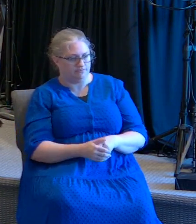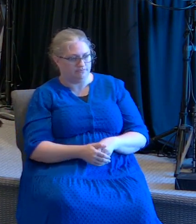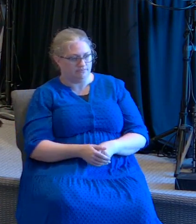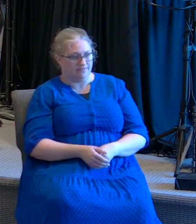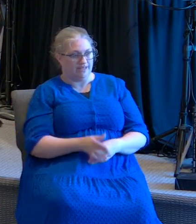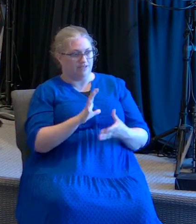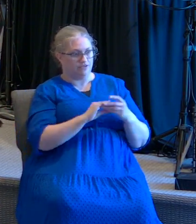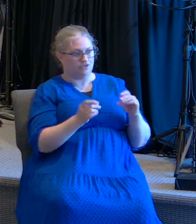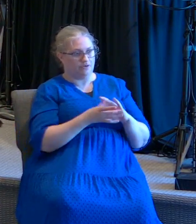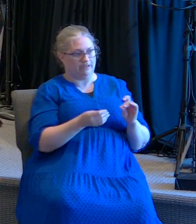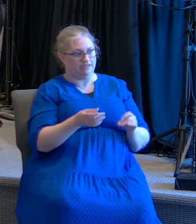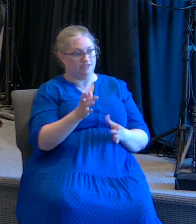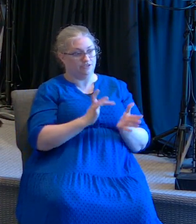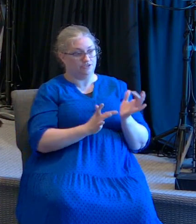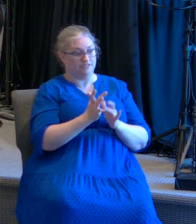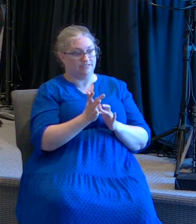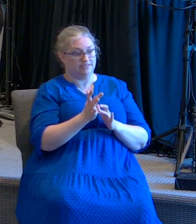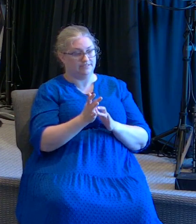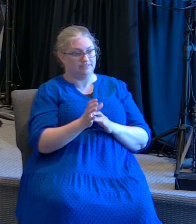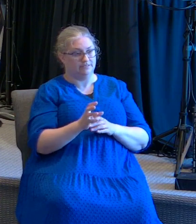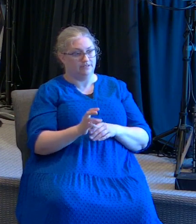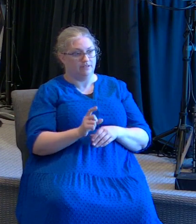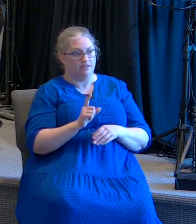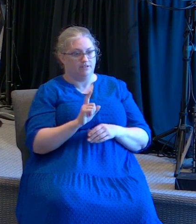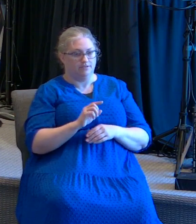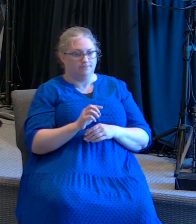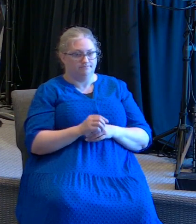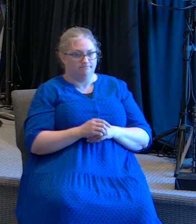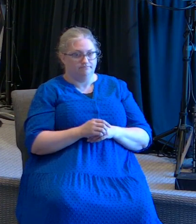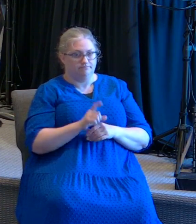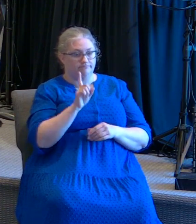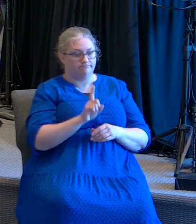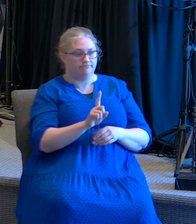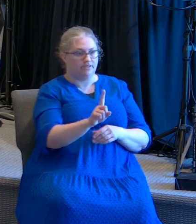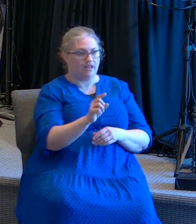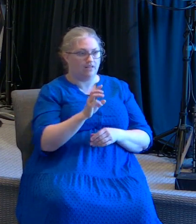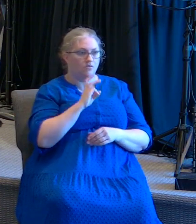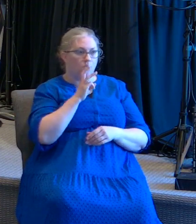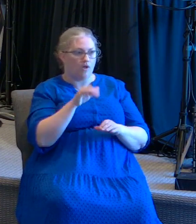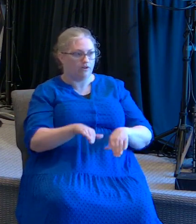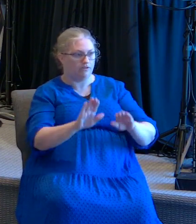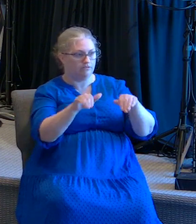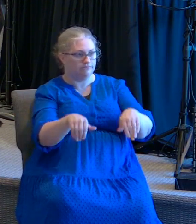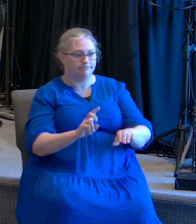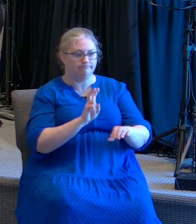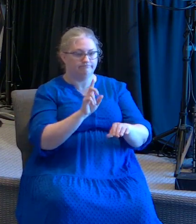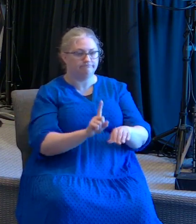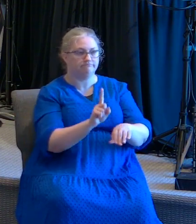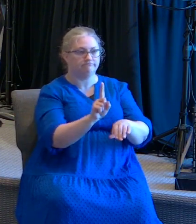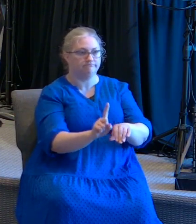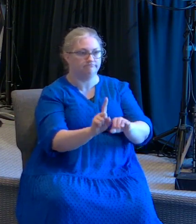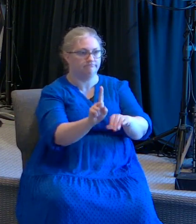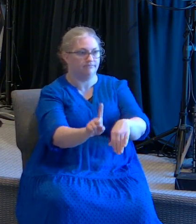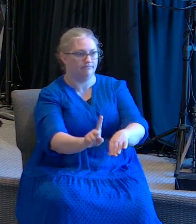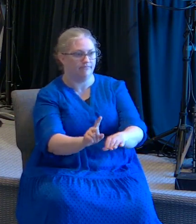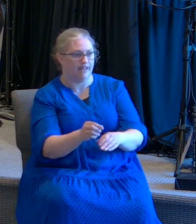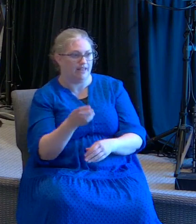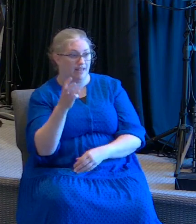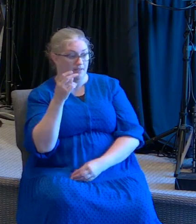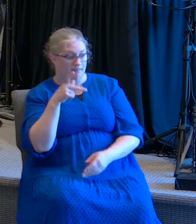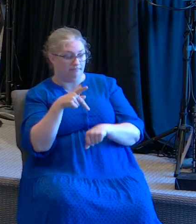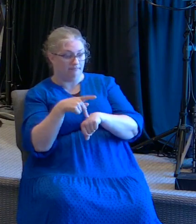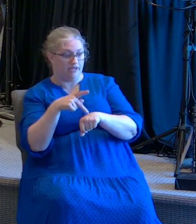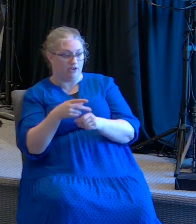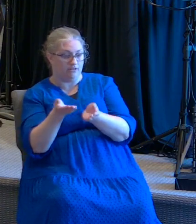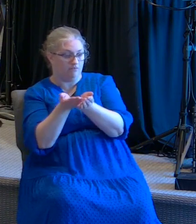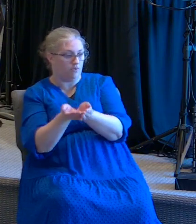and then Peter looked at him and said if it's really you let me come to you walking on the